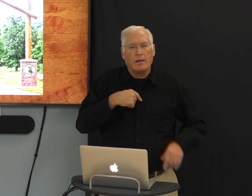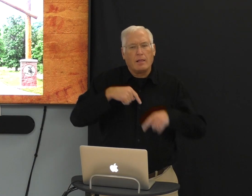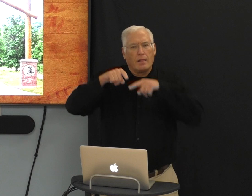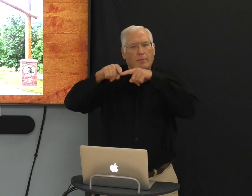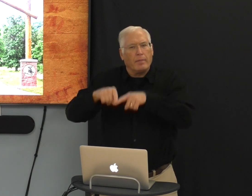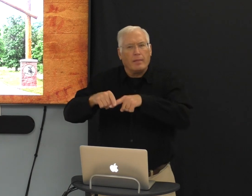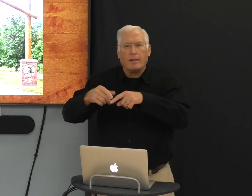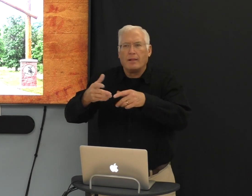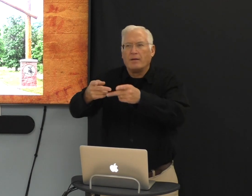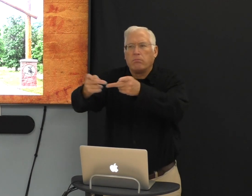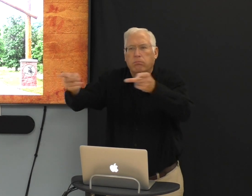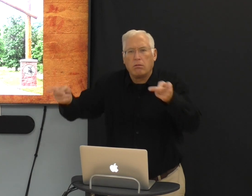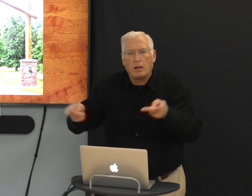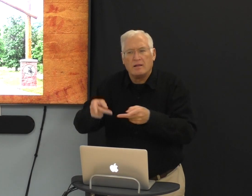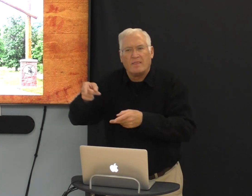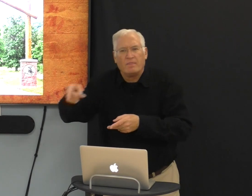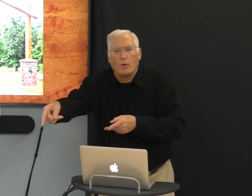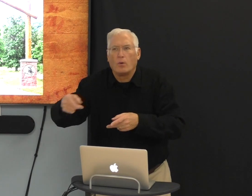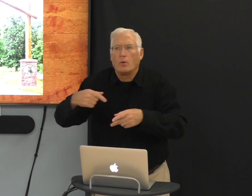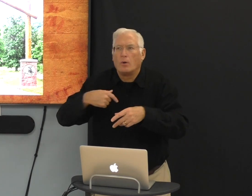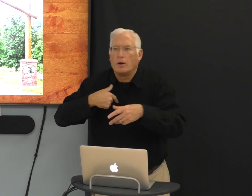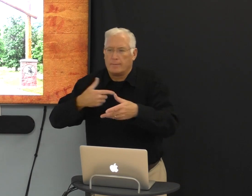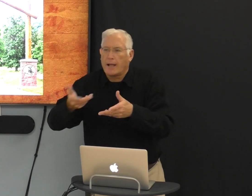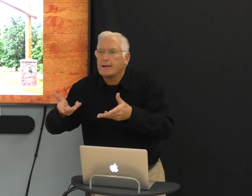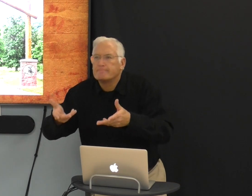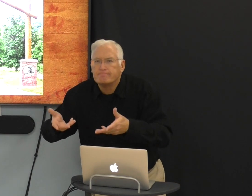why. I was depending on a place.